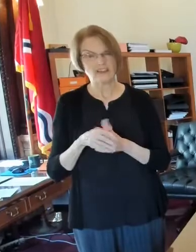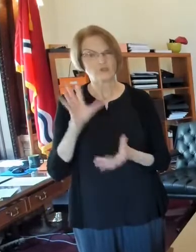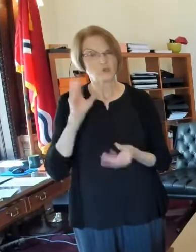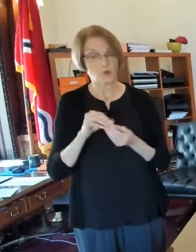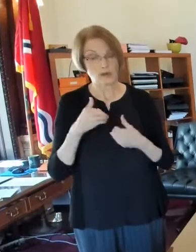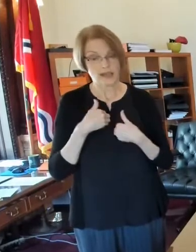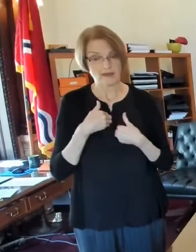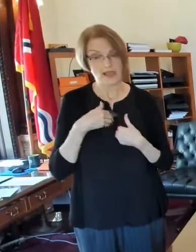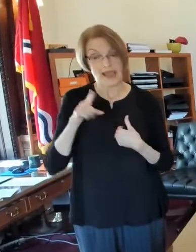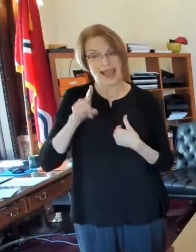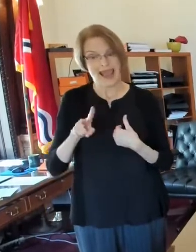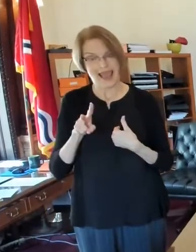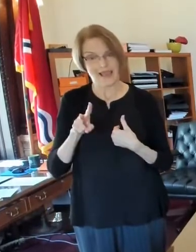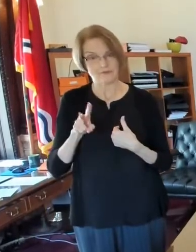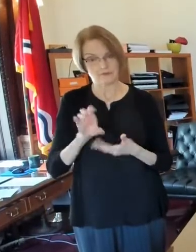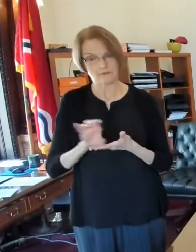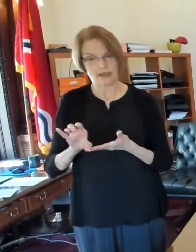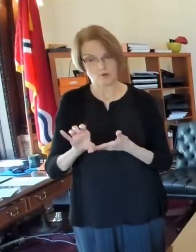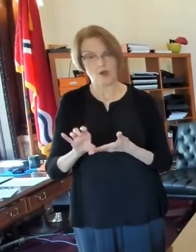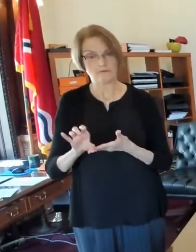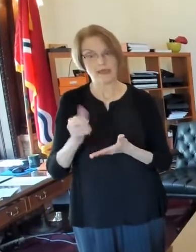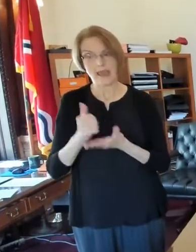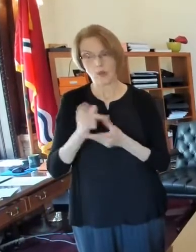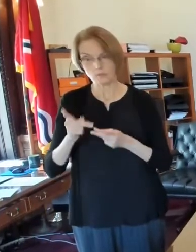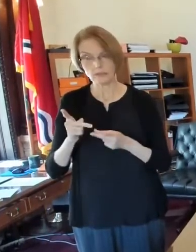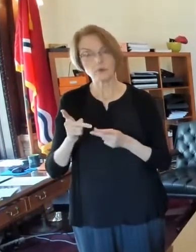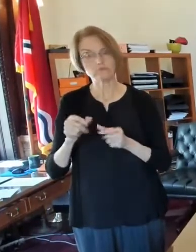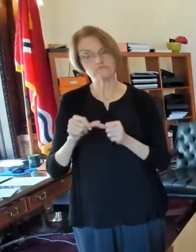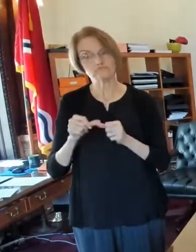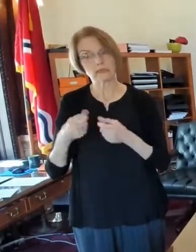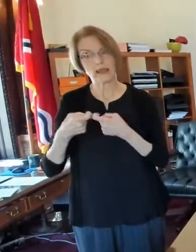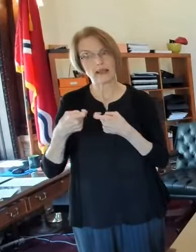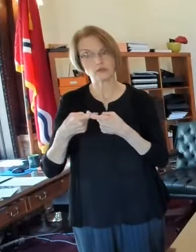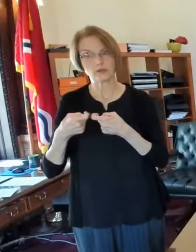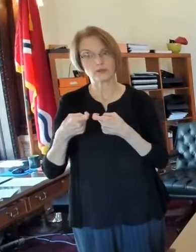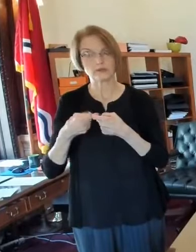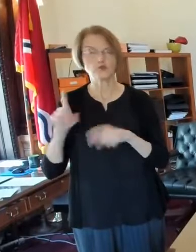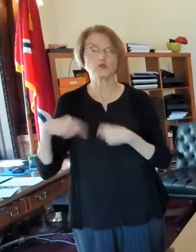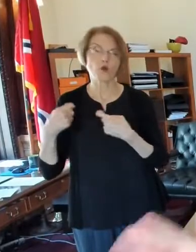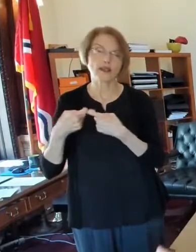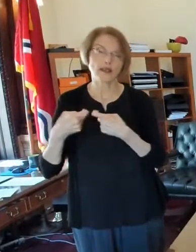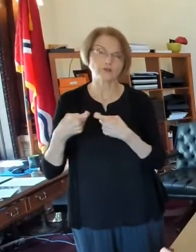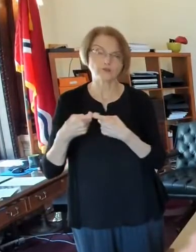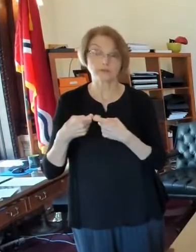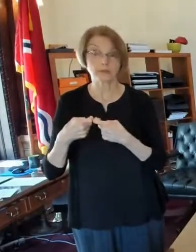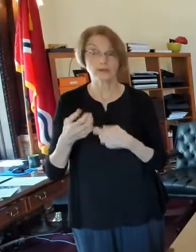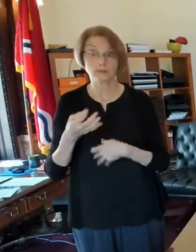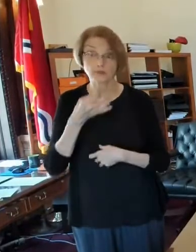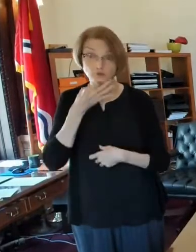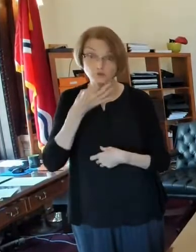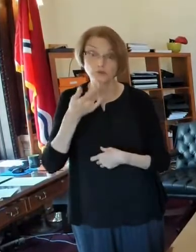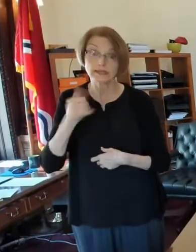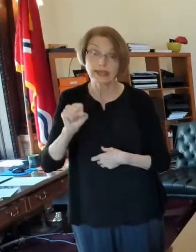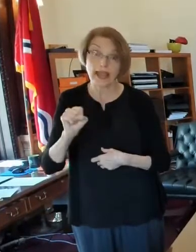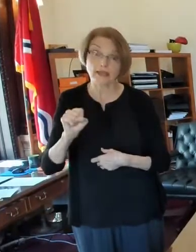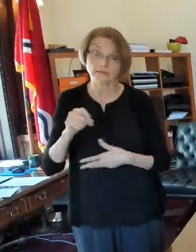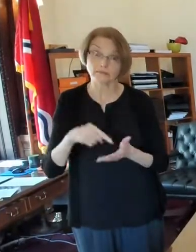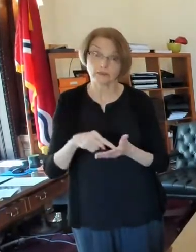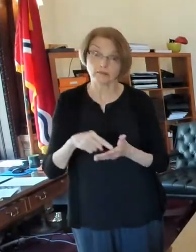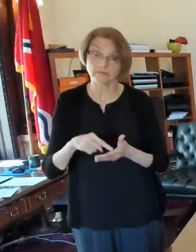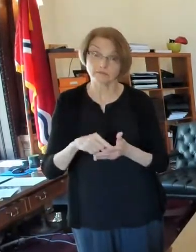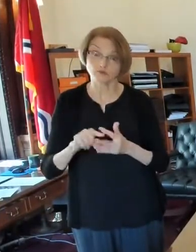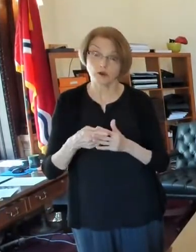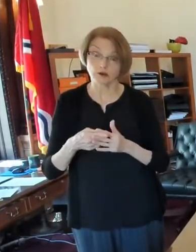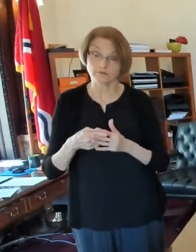point in time, helping people keep their electric on. Um, it's been electric so far, you know, winter will be gas. Um,